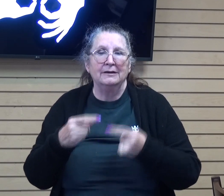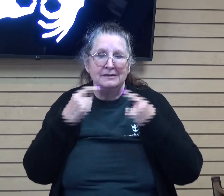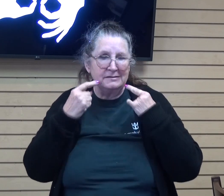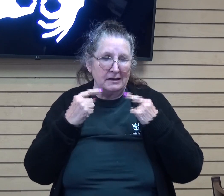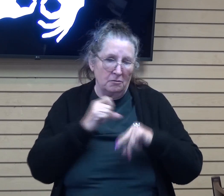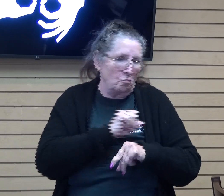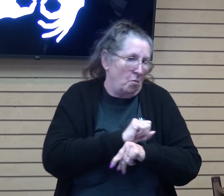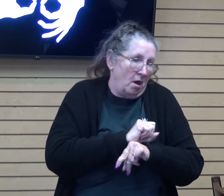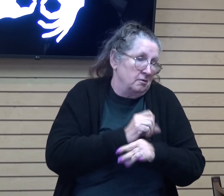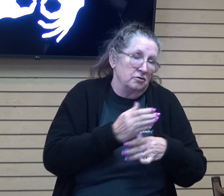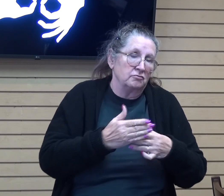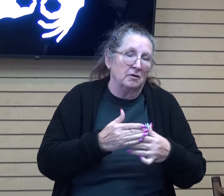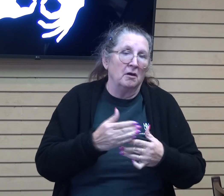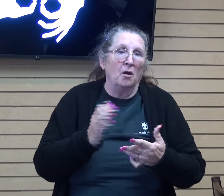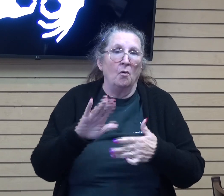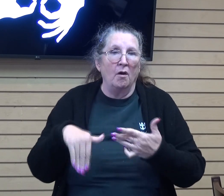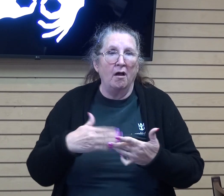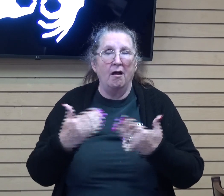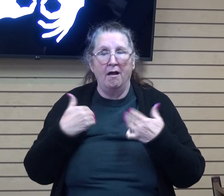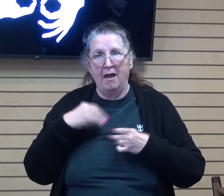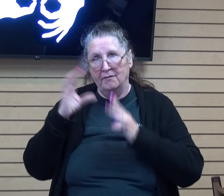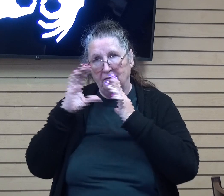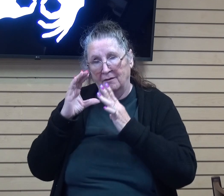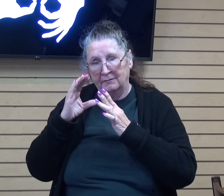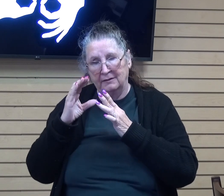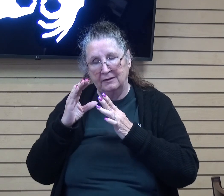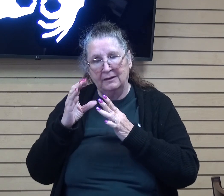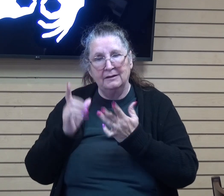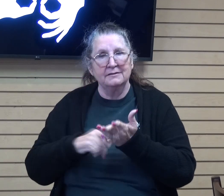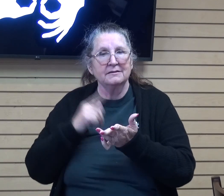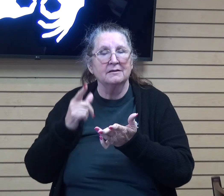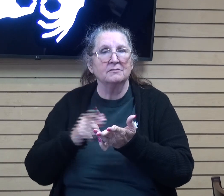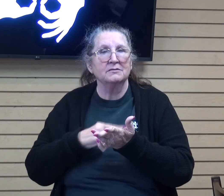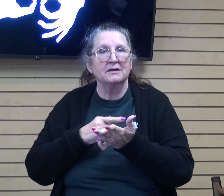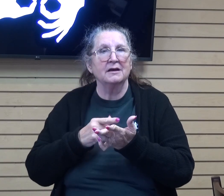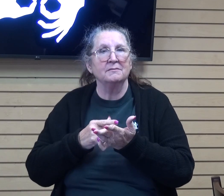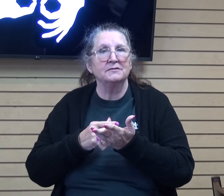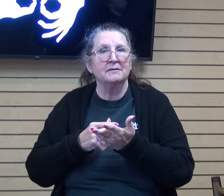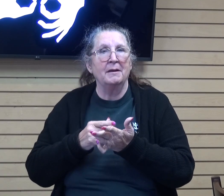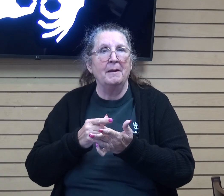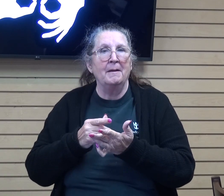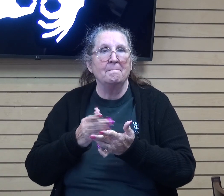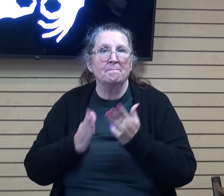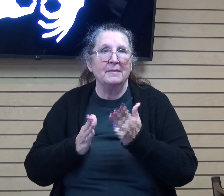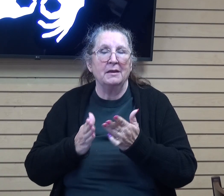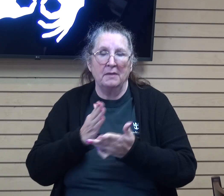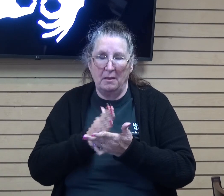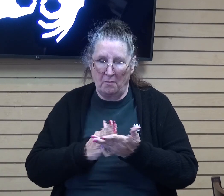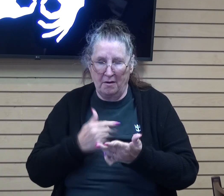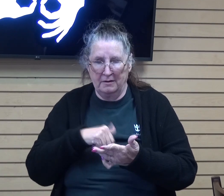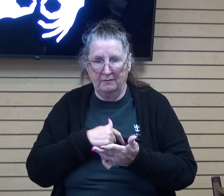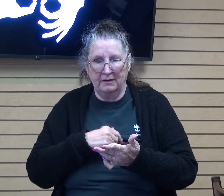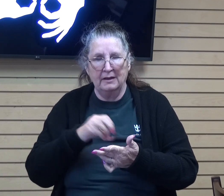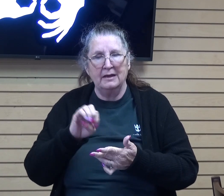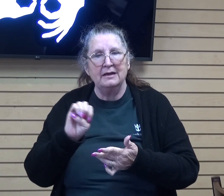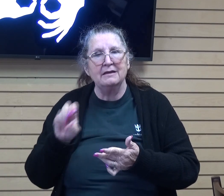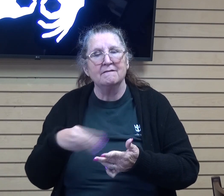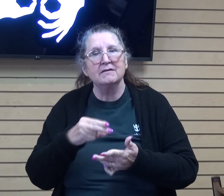we've all had this conversation and sometimes we'll claim that this just may be part of us ephesians 119 says